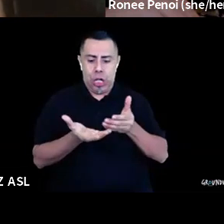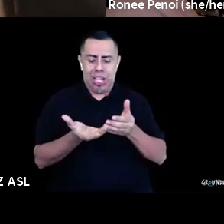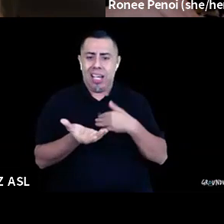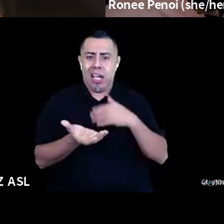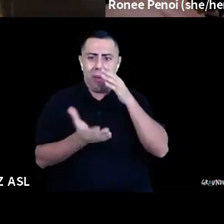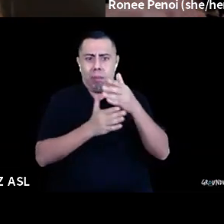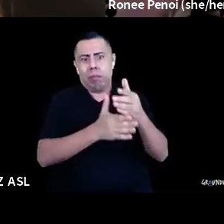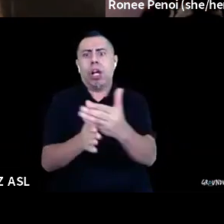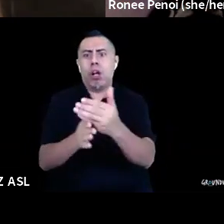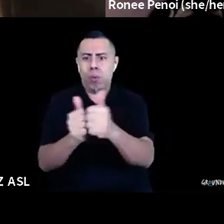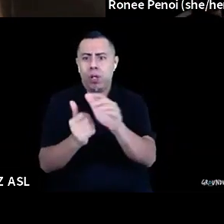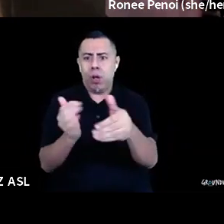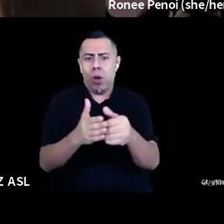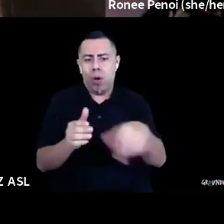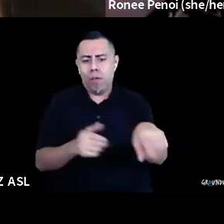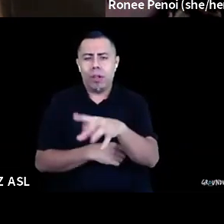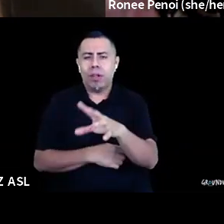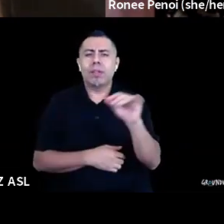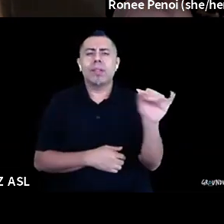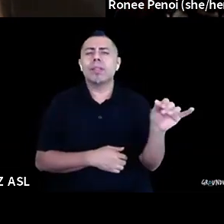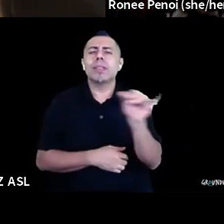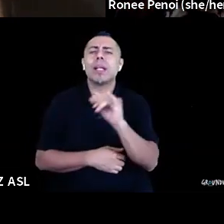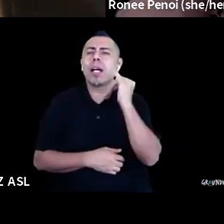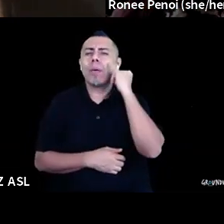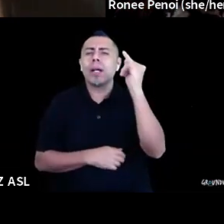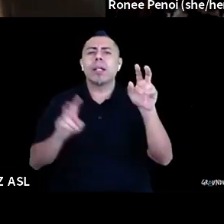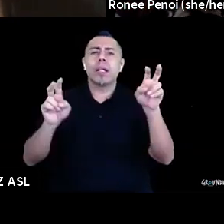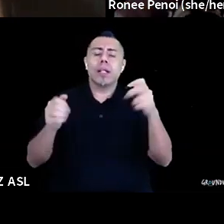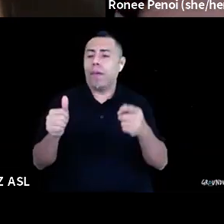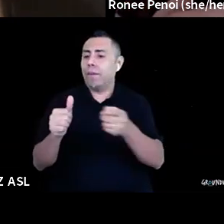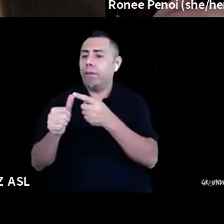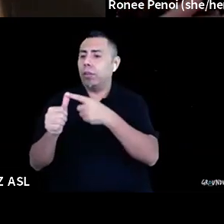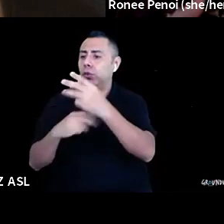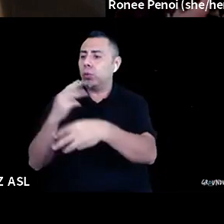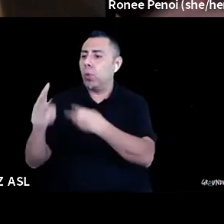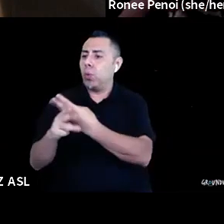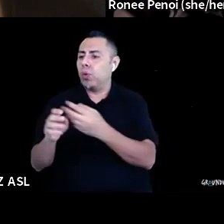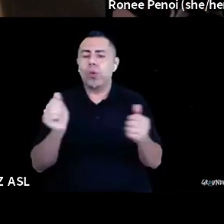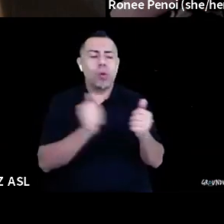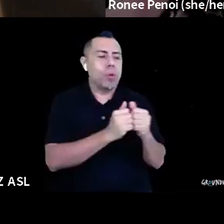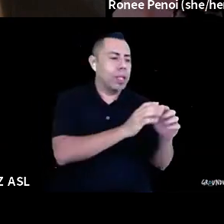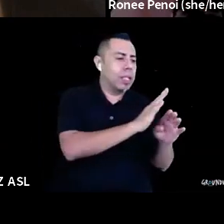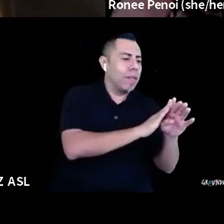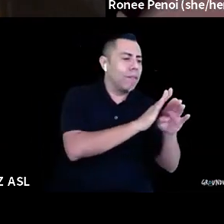uh, first world and developing countries. It's the same as settlers and indigenous people. It's that same dynamic.